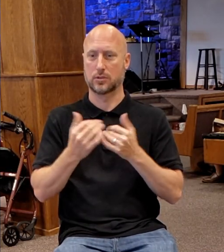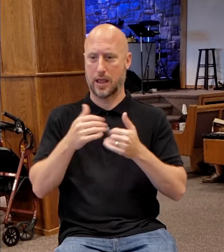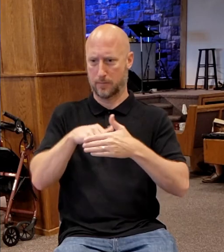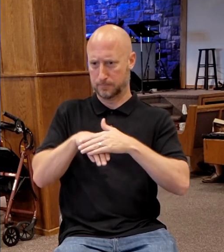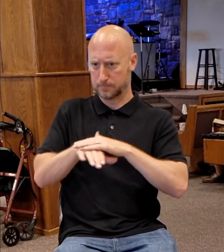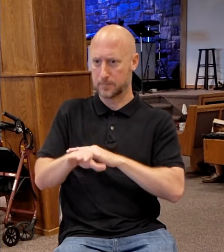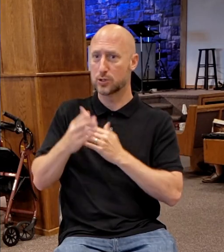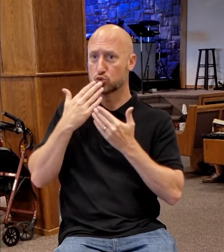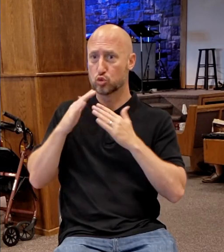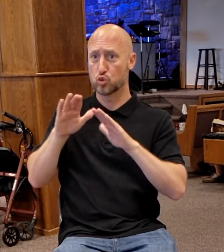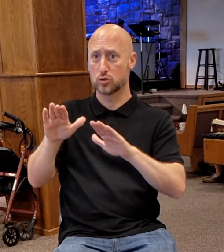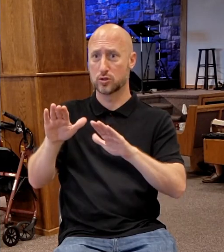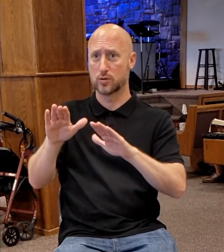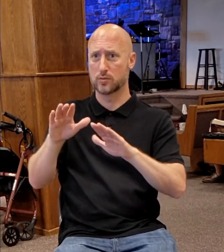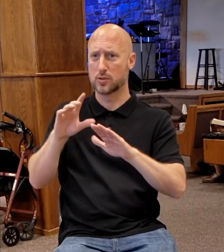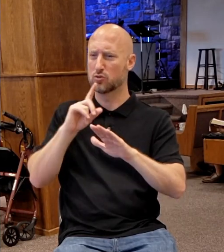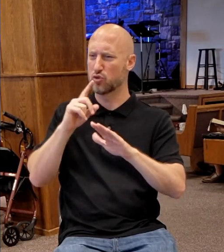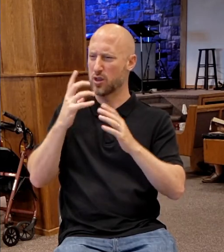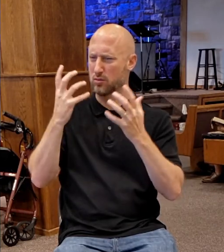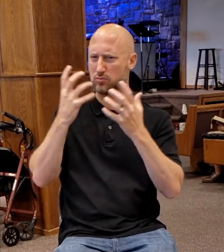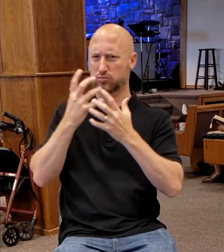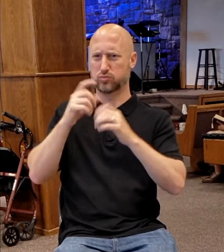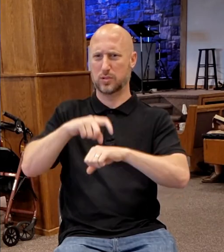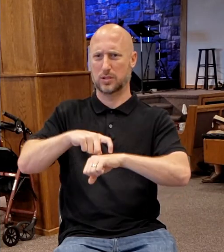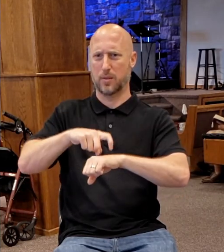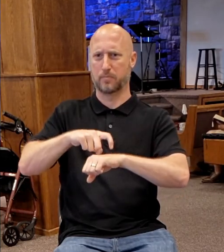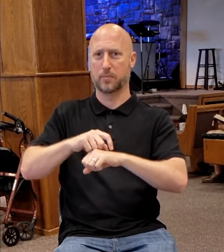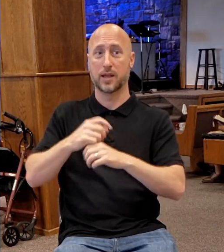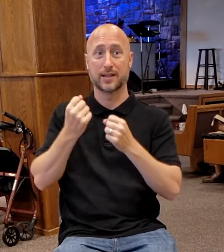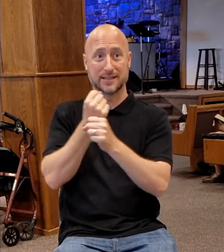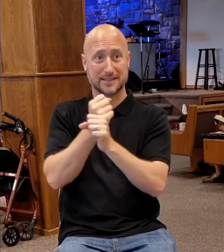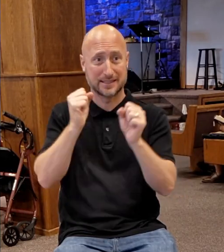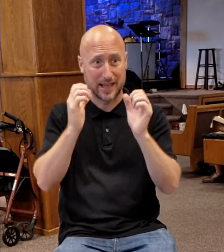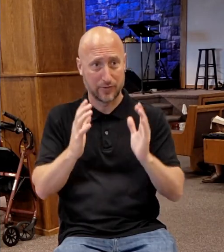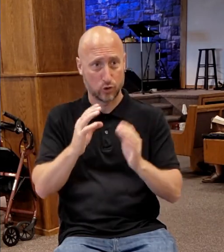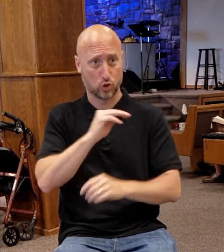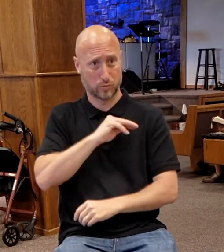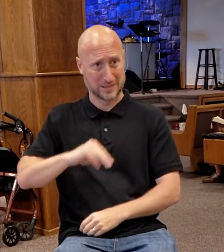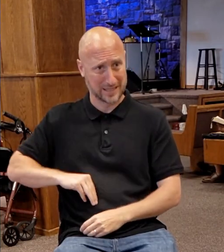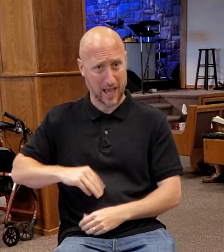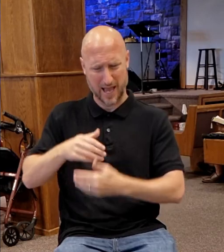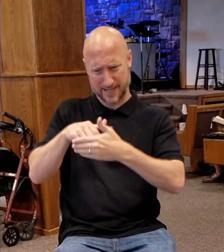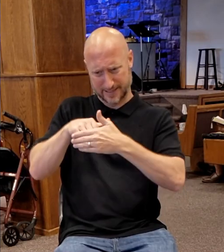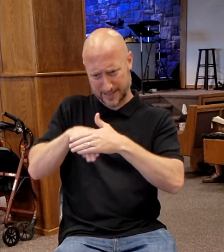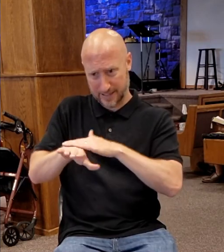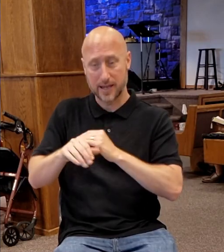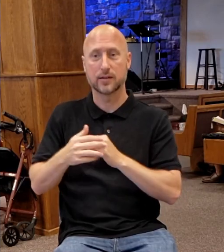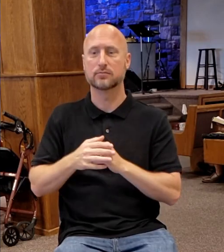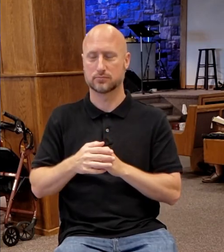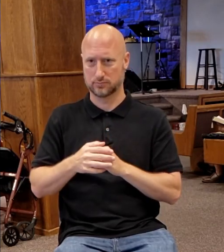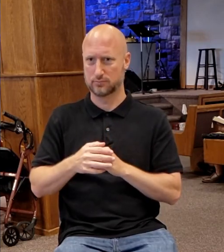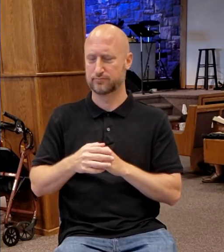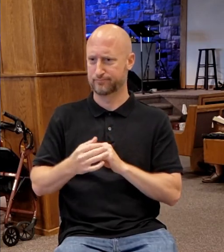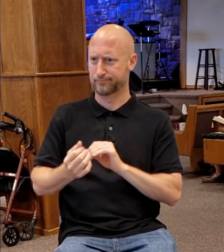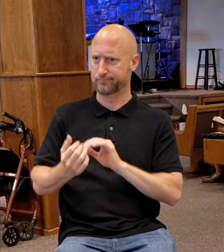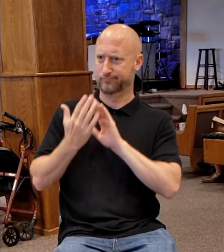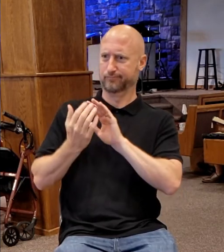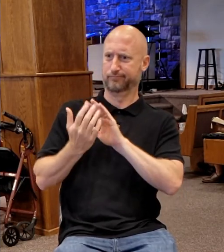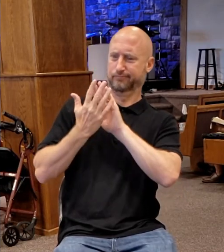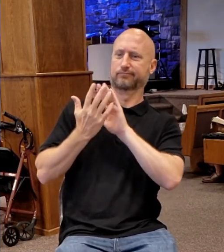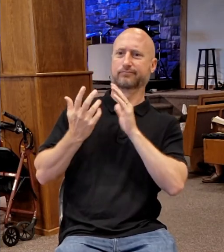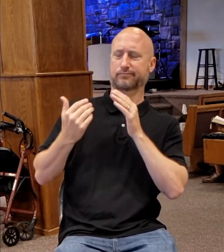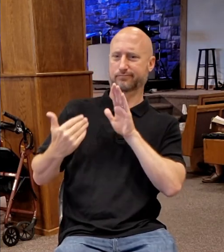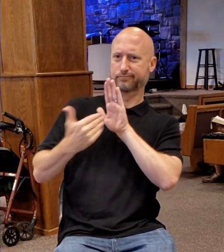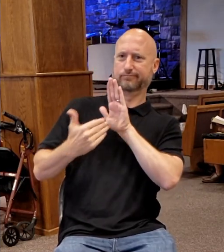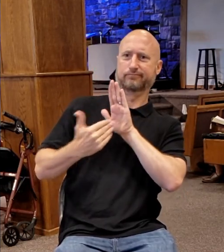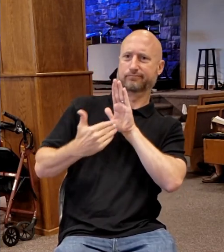in Jerusalem the Savior, the Messiah, and the antagonism he faced on every front